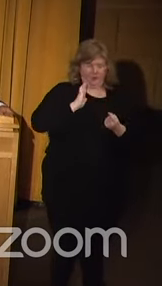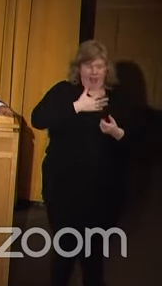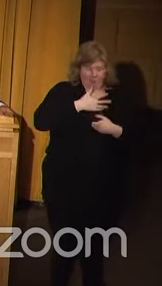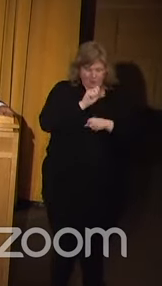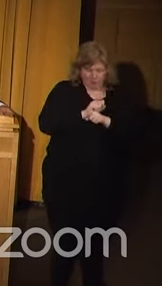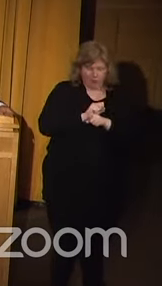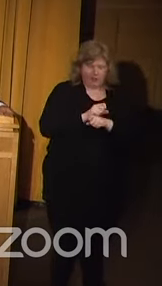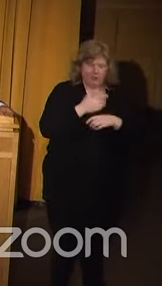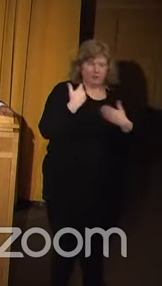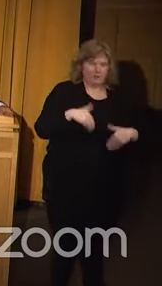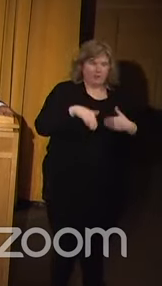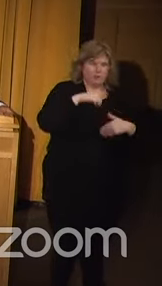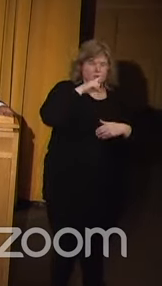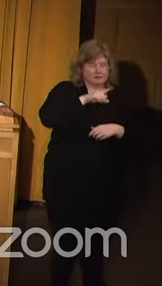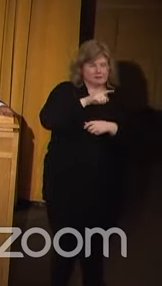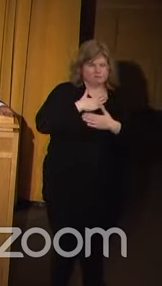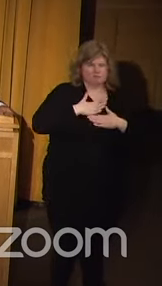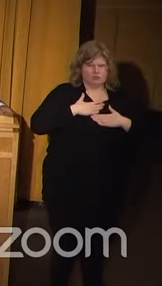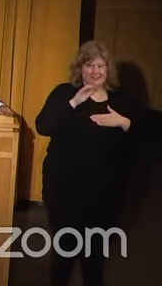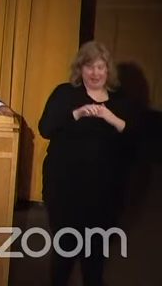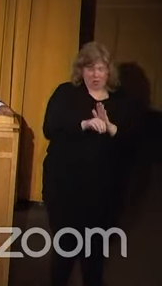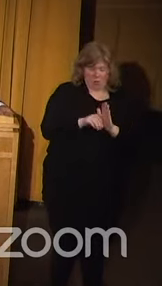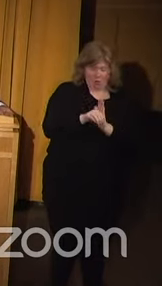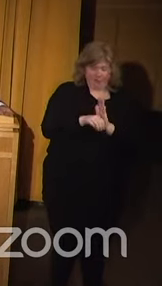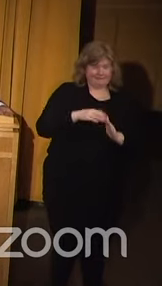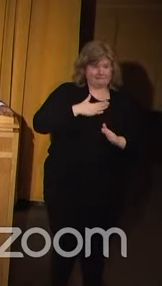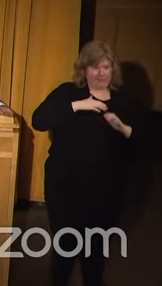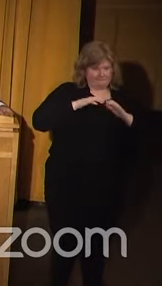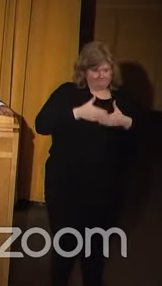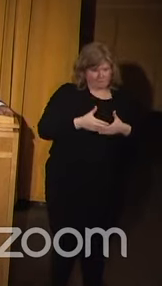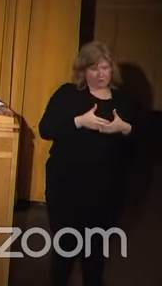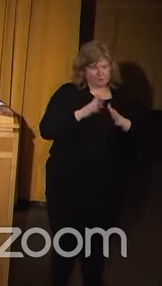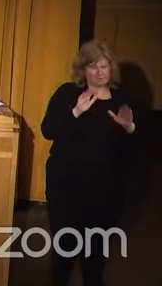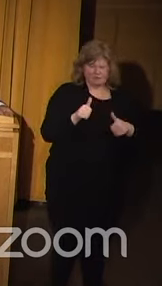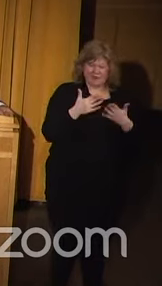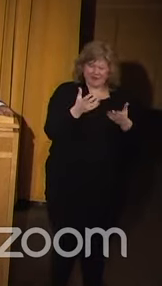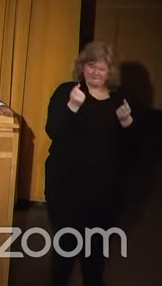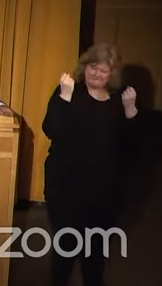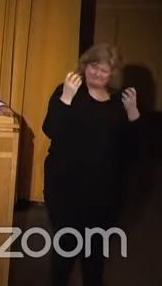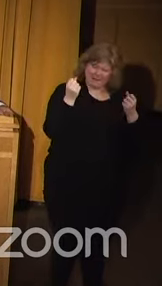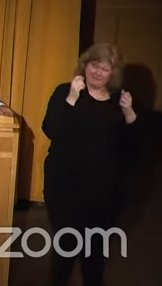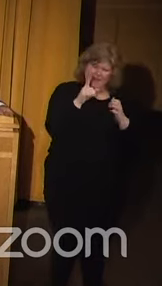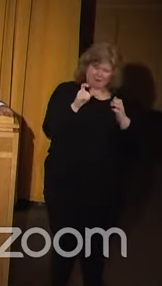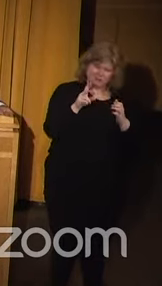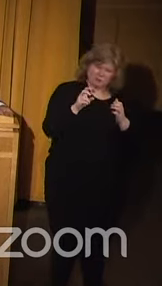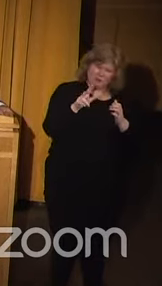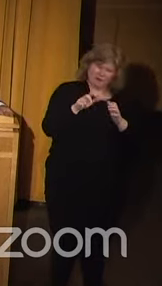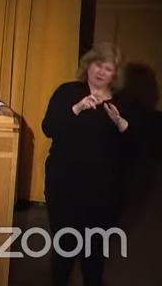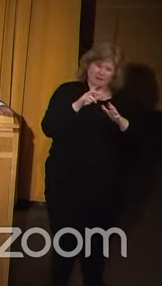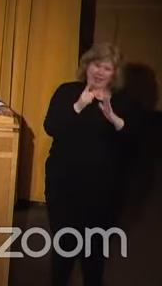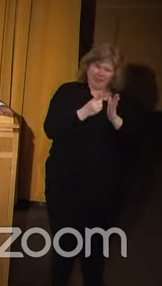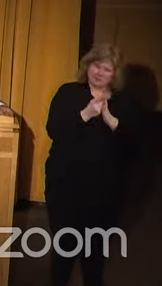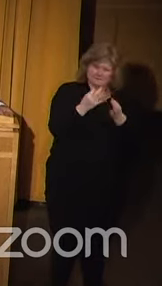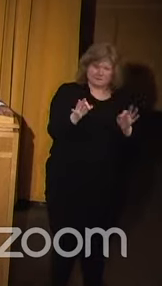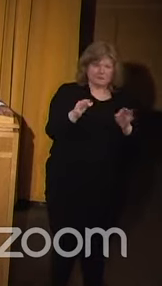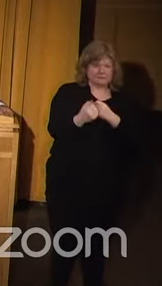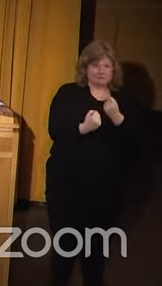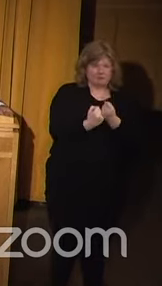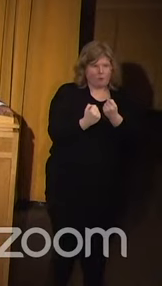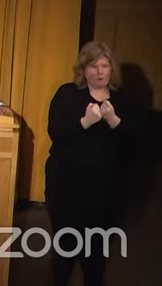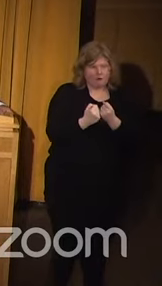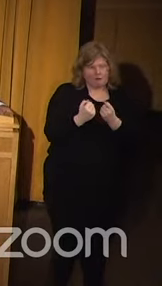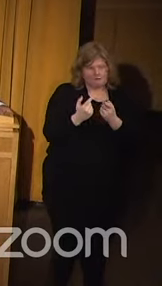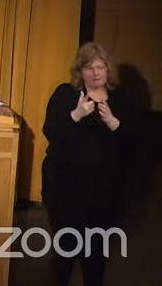And I deeply appreciate that because in New Orleans, my firm provided hundreds of hours of pro bono support in addition to the work. So it's a